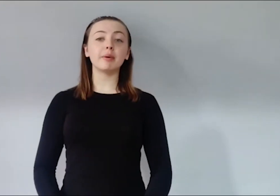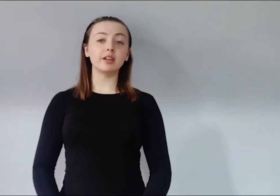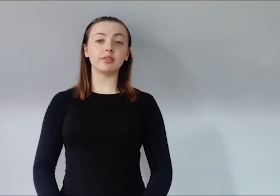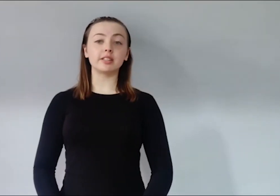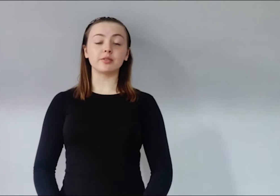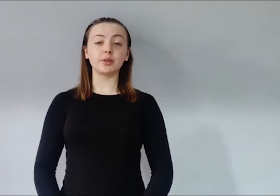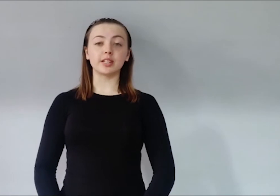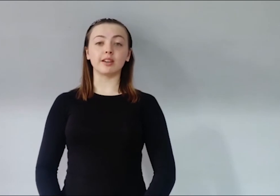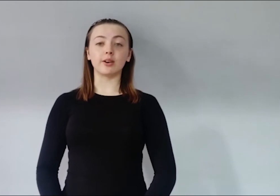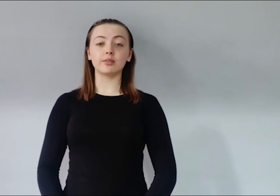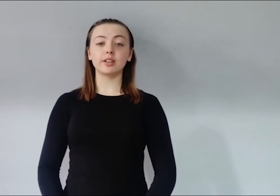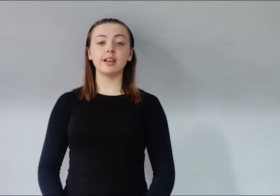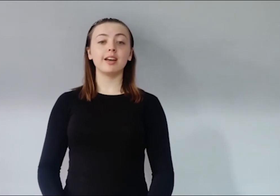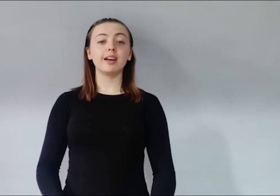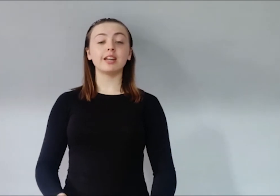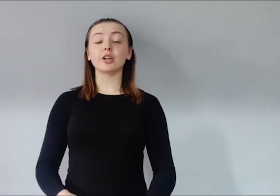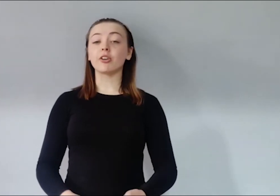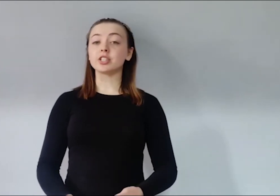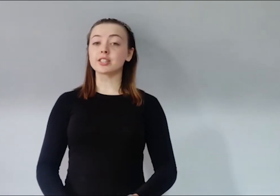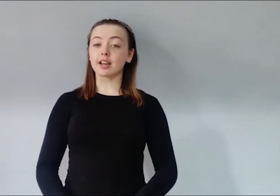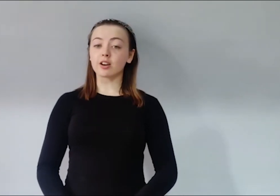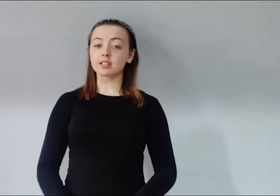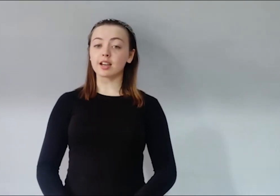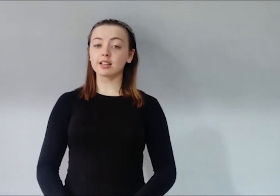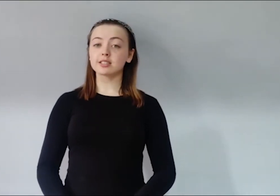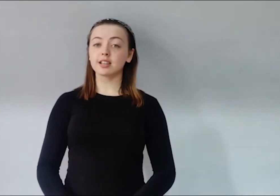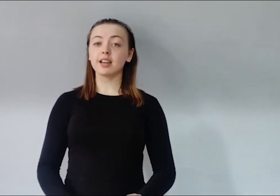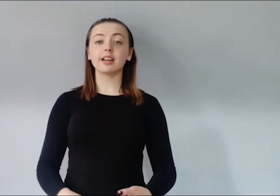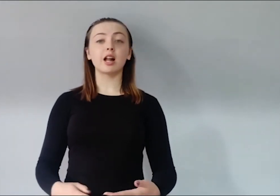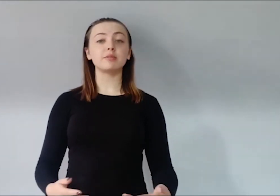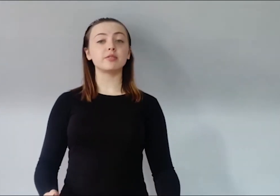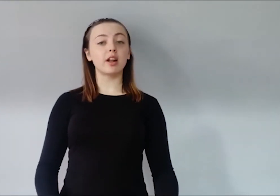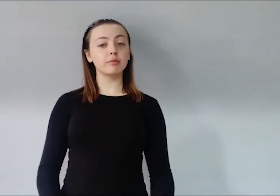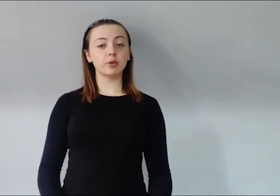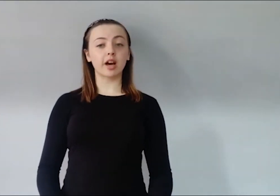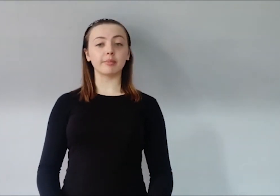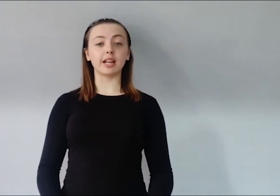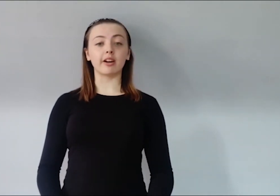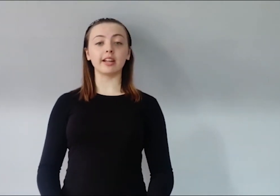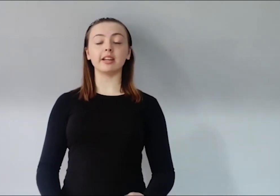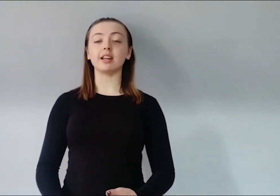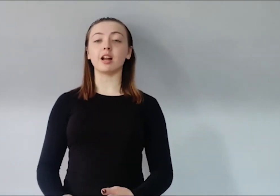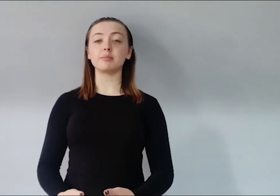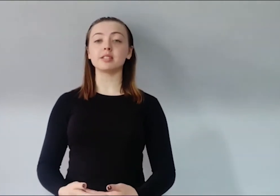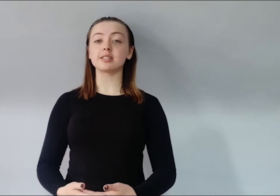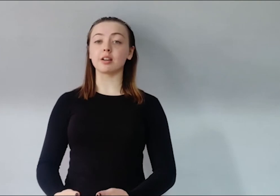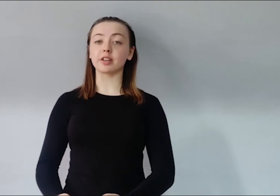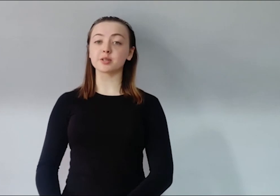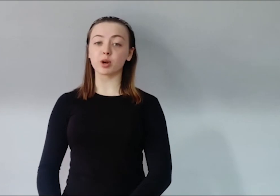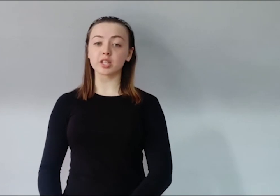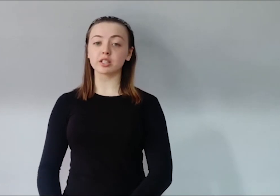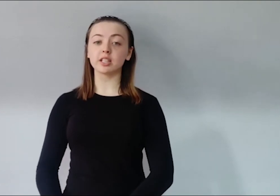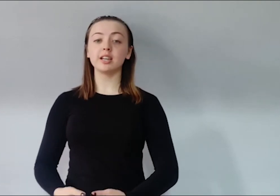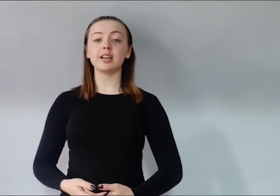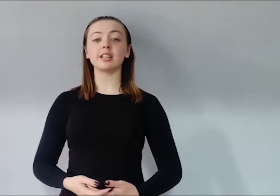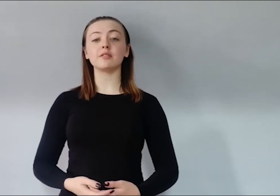benefits of using love. It encourages eye contact, it helps develop vocabulary, it helps self-expression, it gives